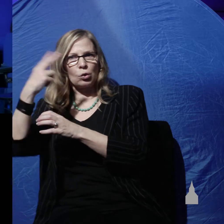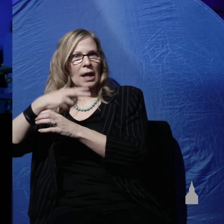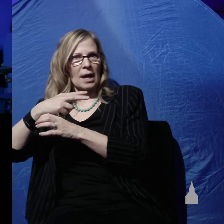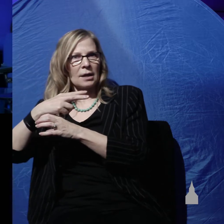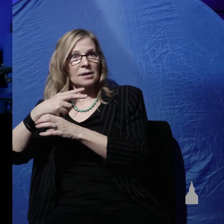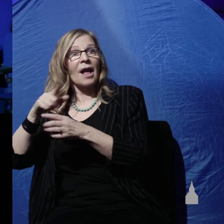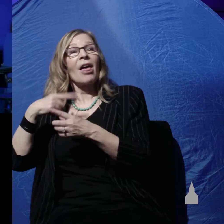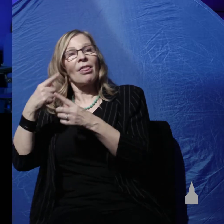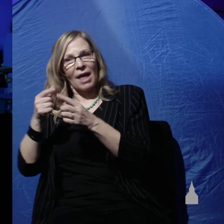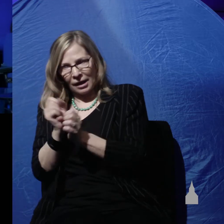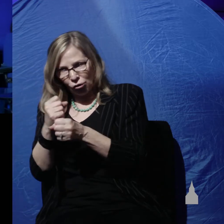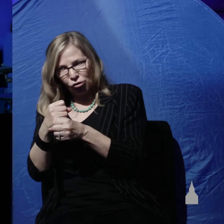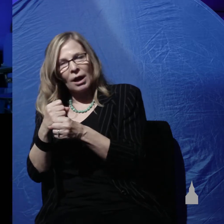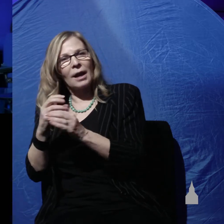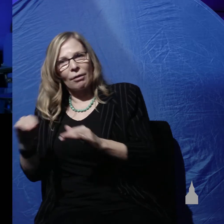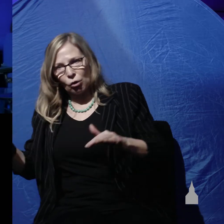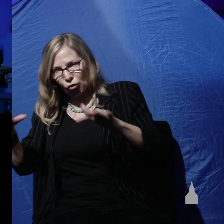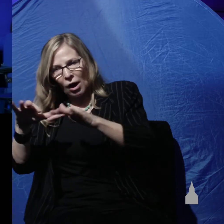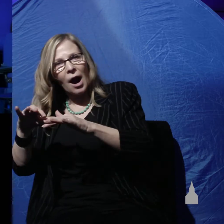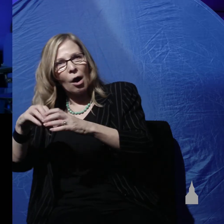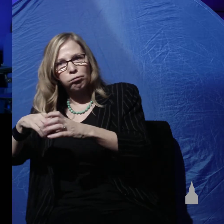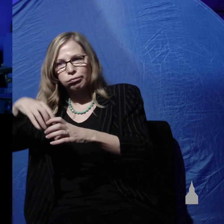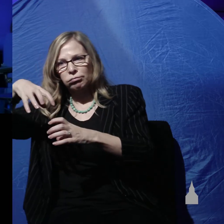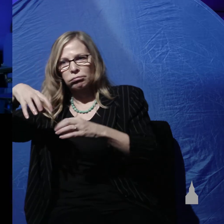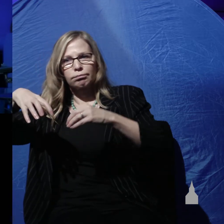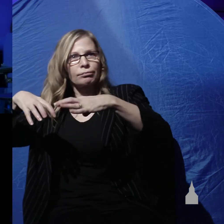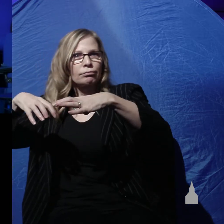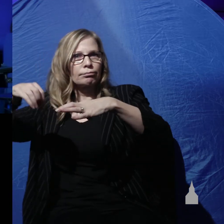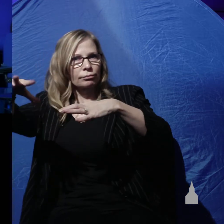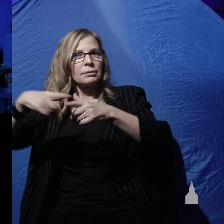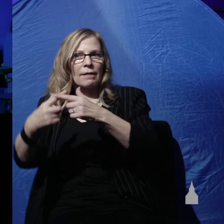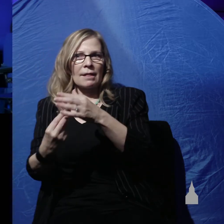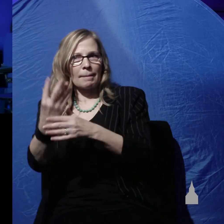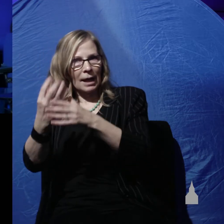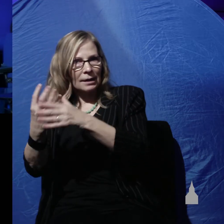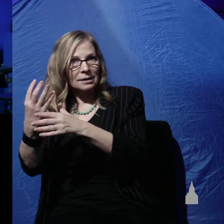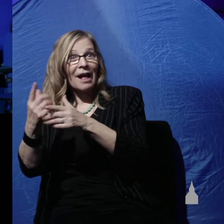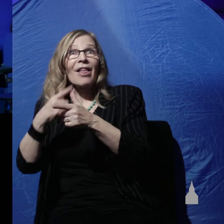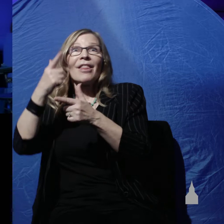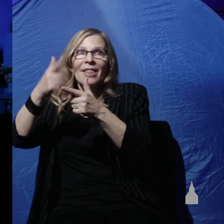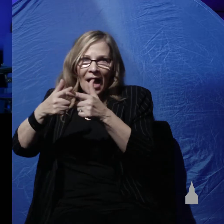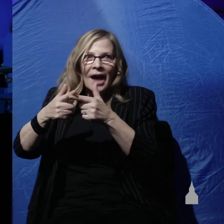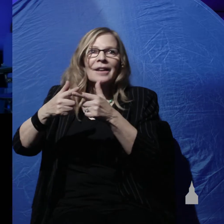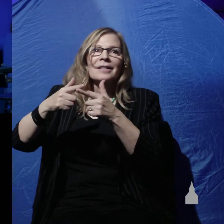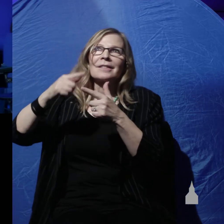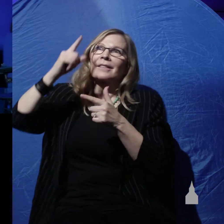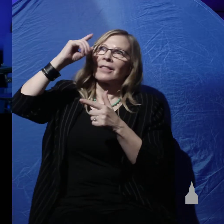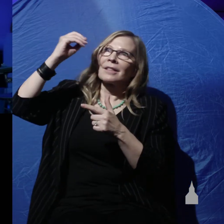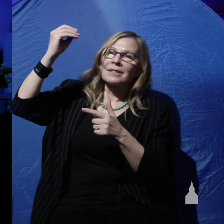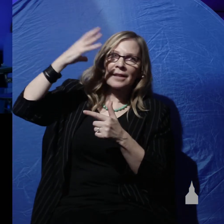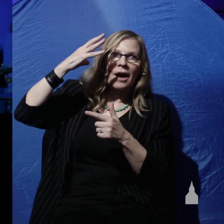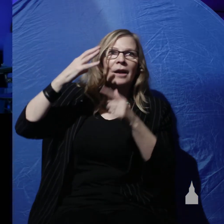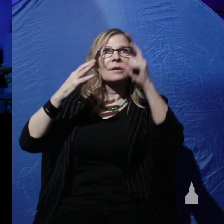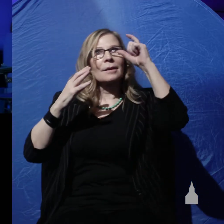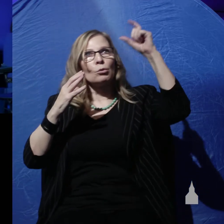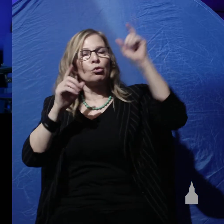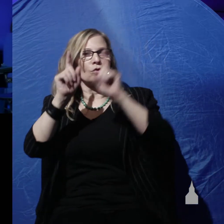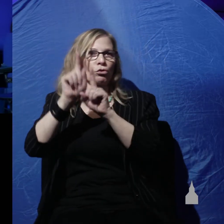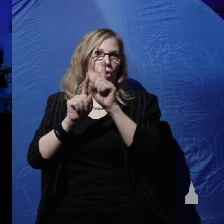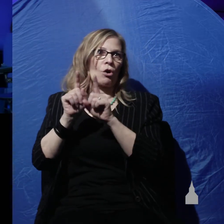and the plants. And then he made the sun, moon, and stars. So according to the Bible, peanuts have been in